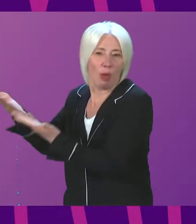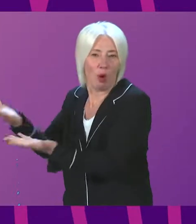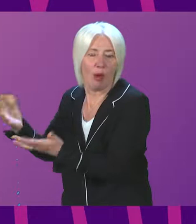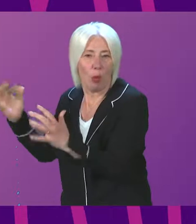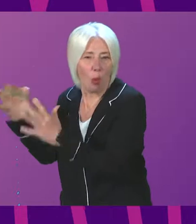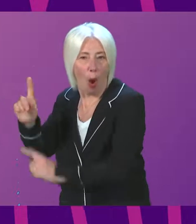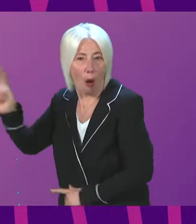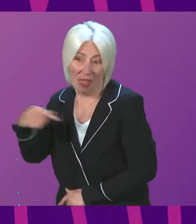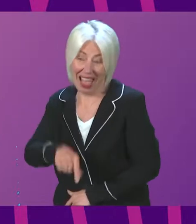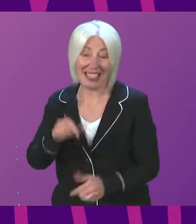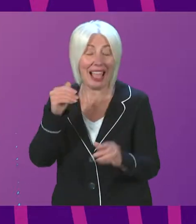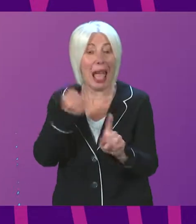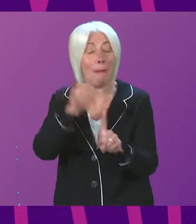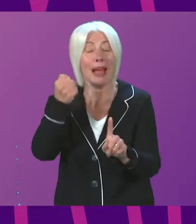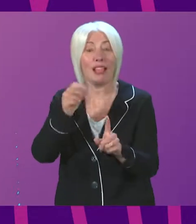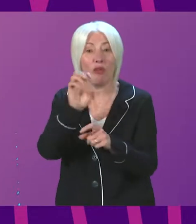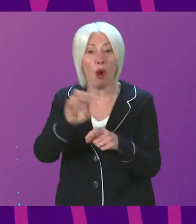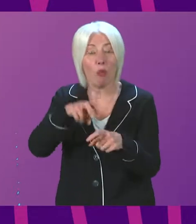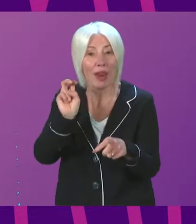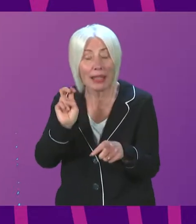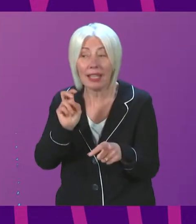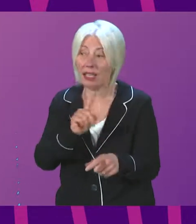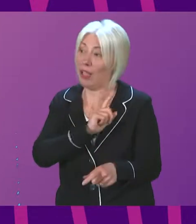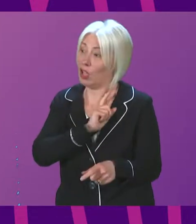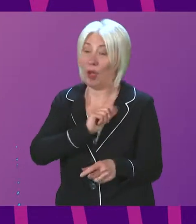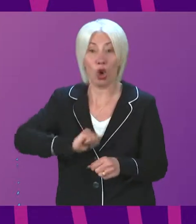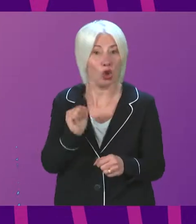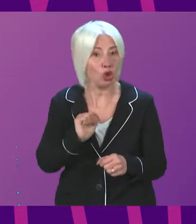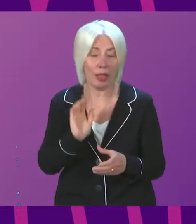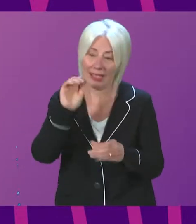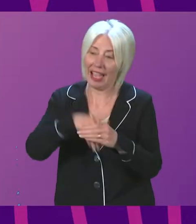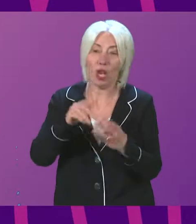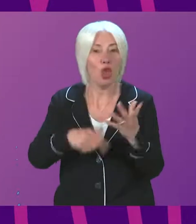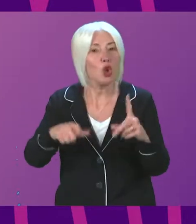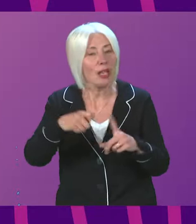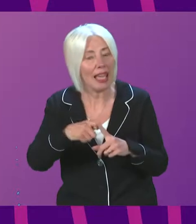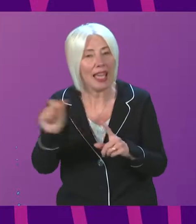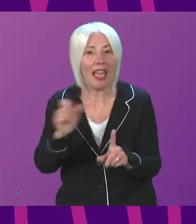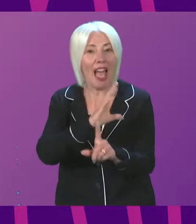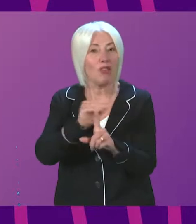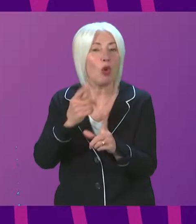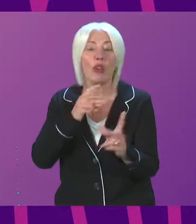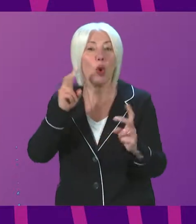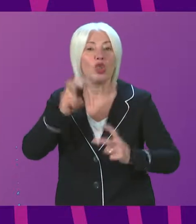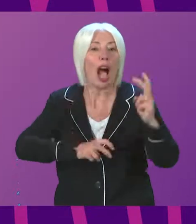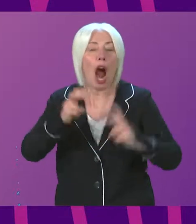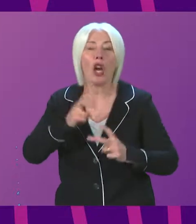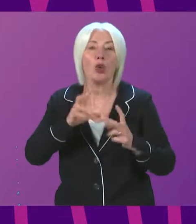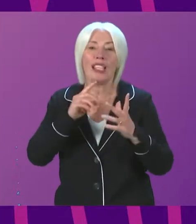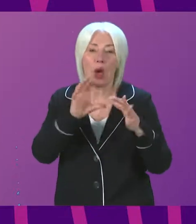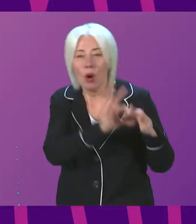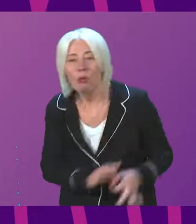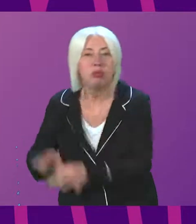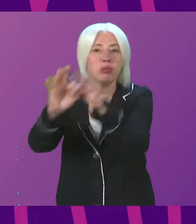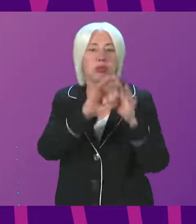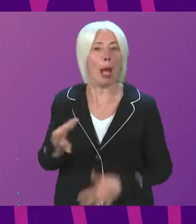of Brexit. That is the impact for Scotland of being part of the UK and if the Tories want to argue that as a union dividend, then all